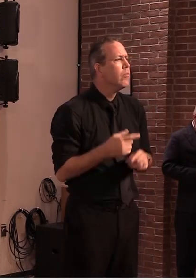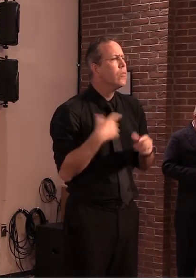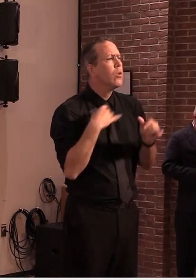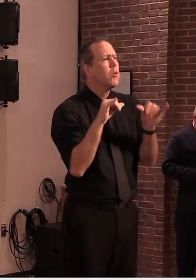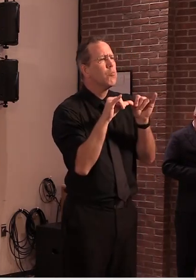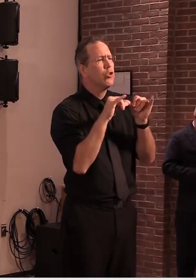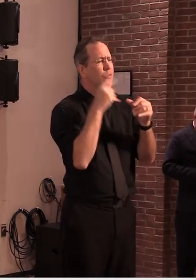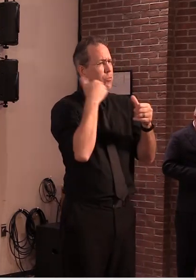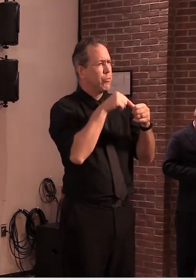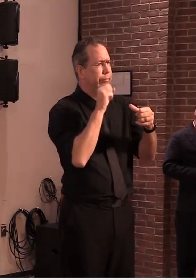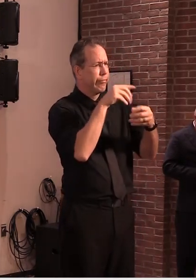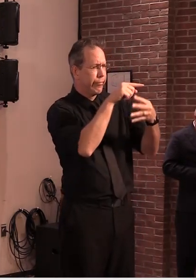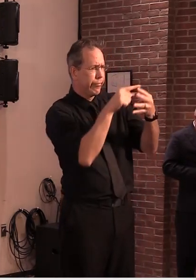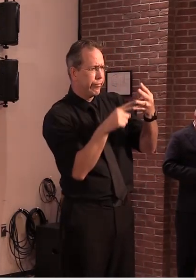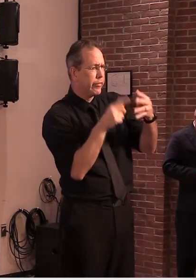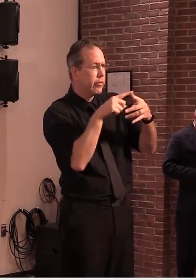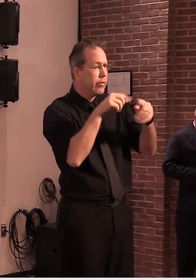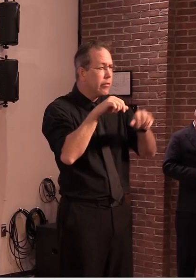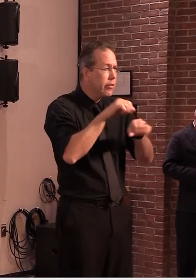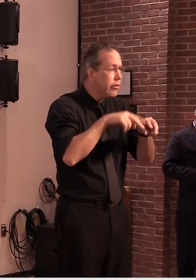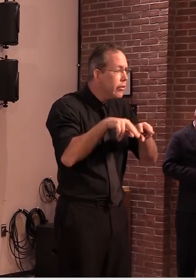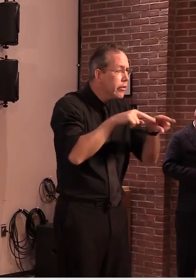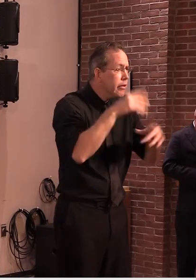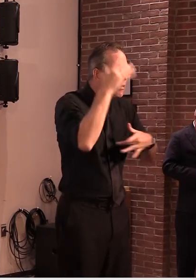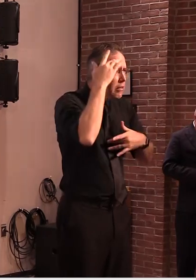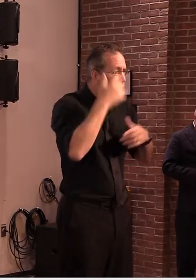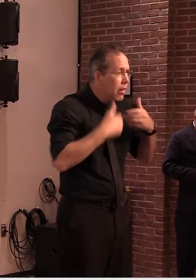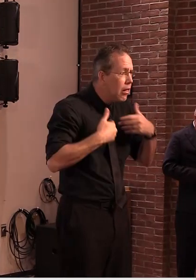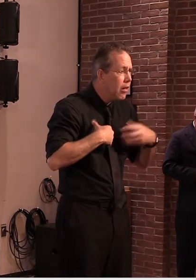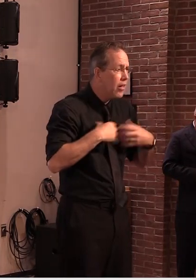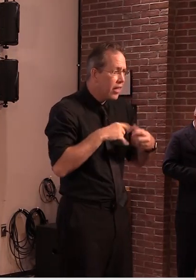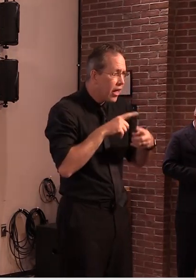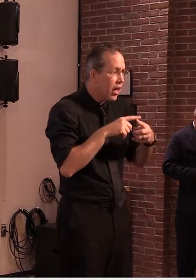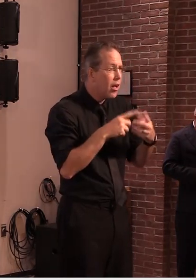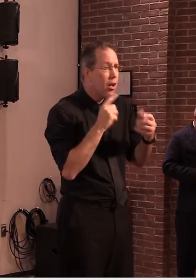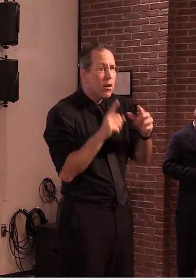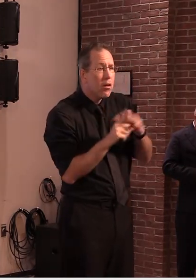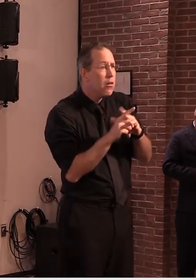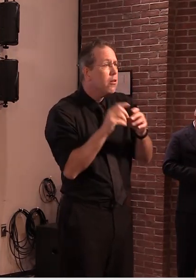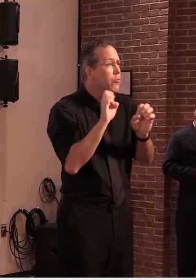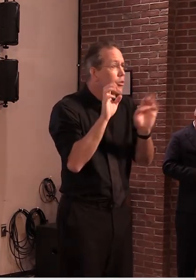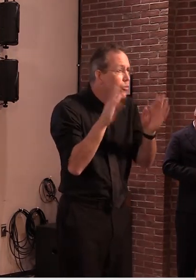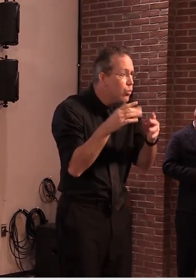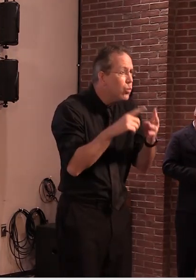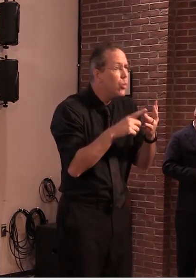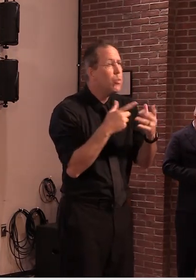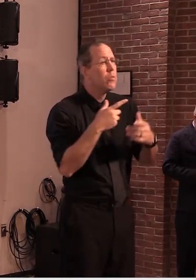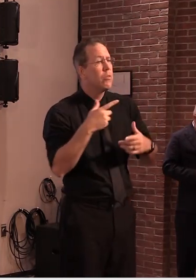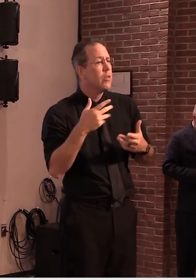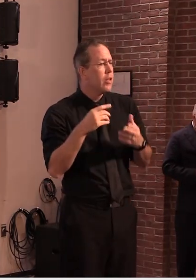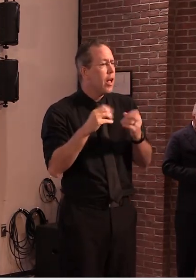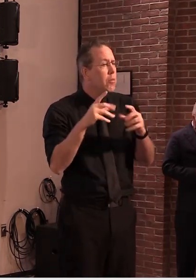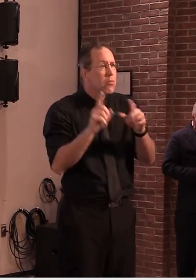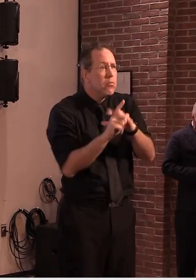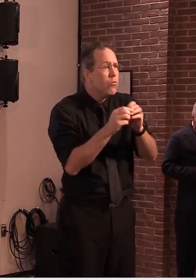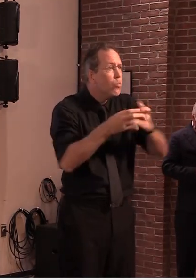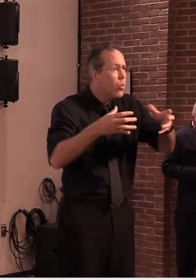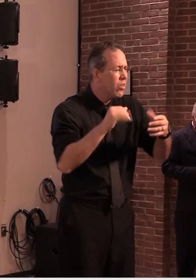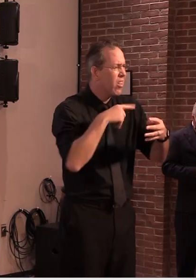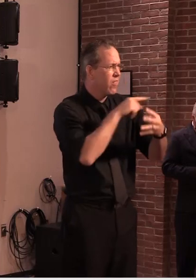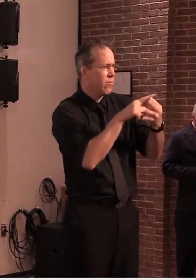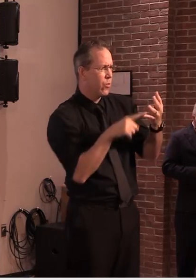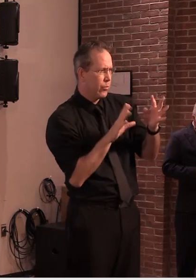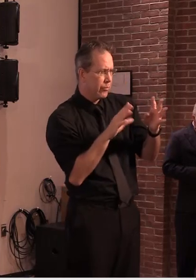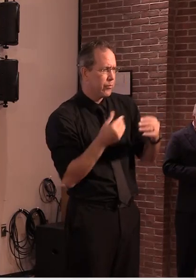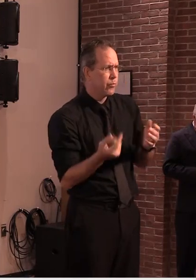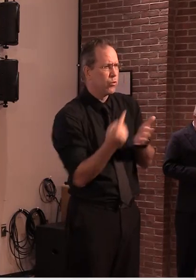are visiting Vermont emergency rooms or urgent care facilities, and that remains well below our four percent guardrail. Vermont's three- and seven